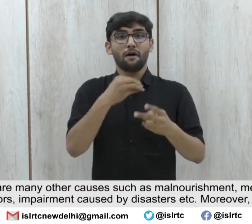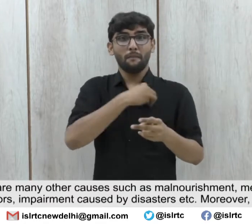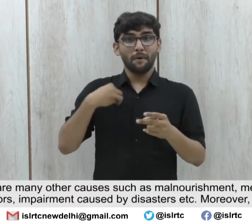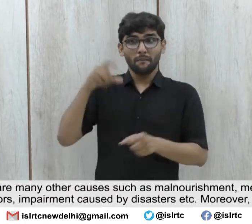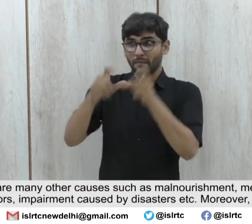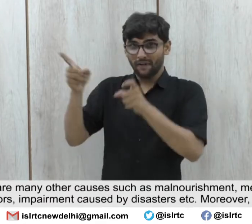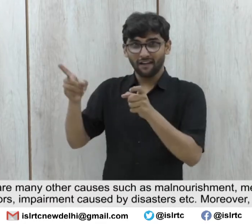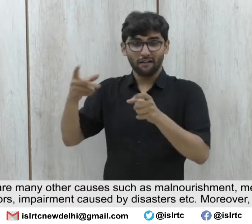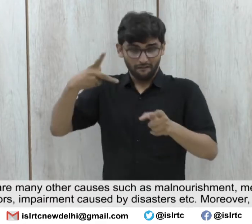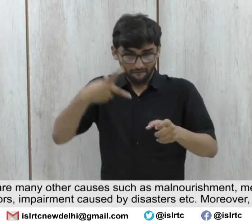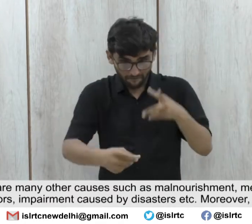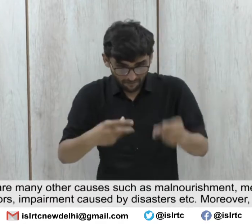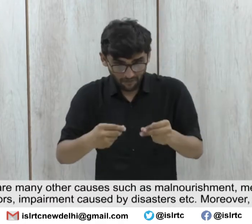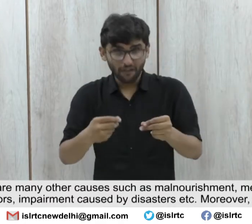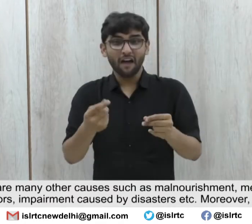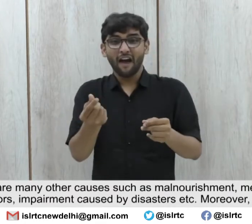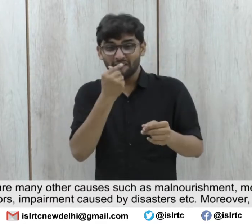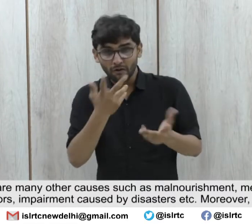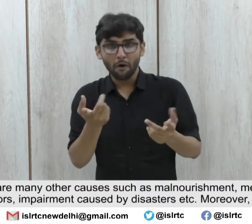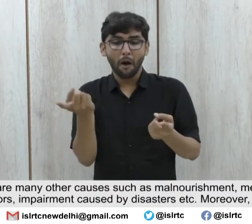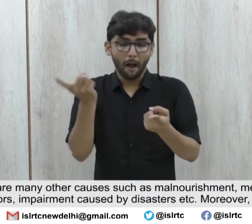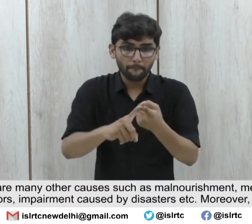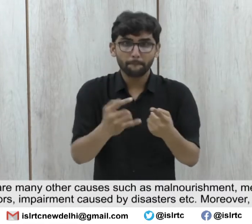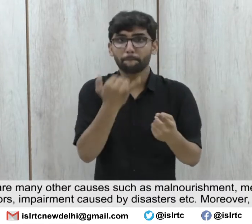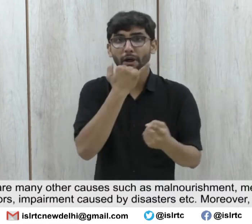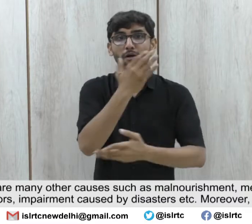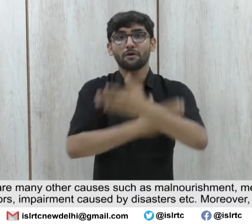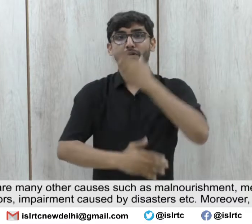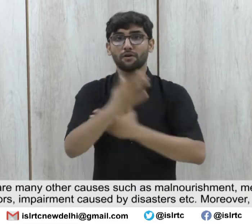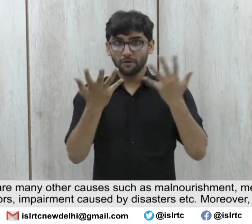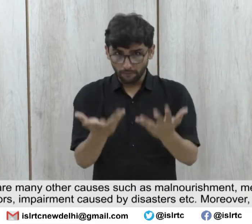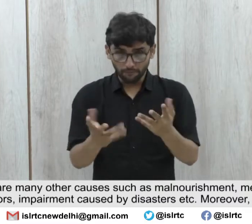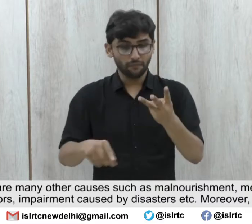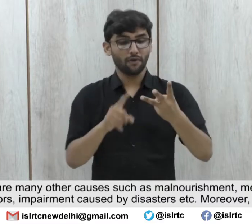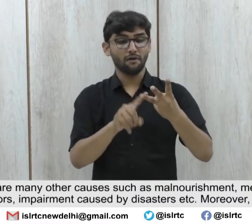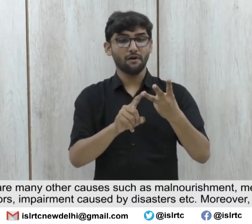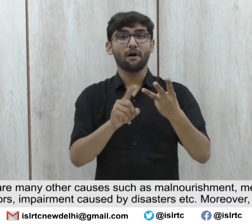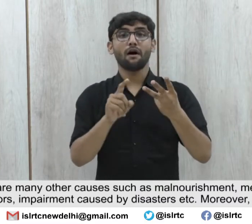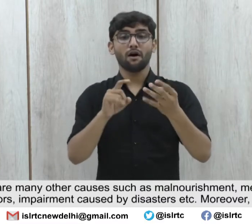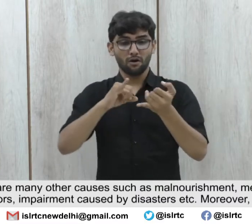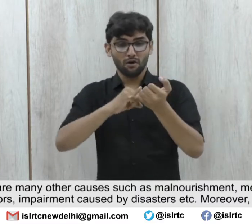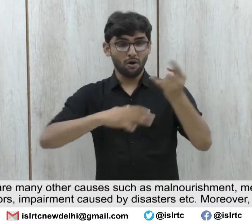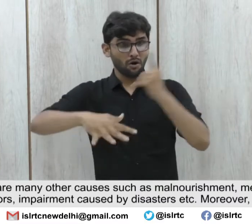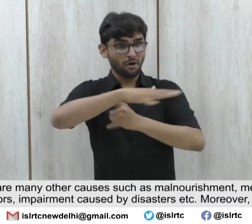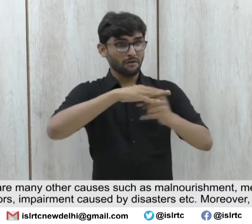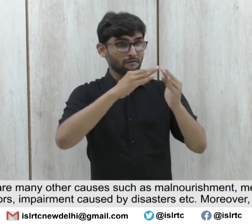Deficiency 8.1 National Coaching Disabilities.2 Coaching